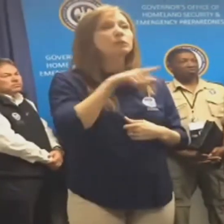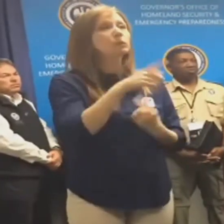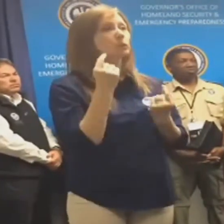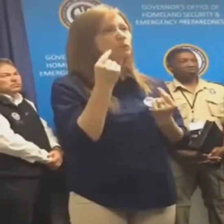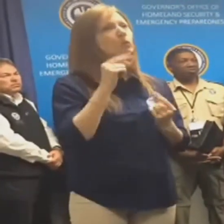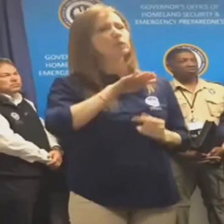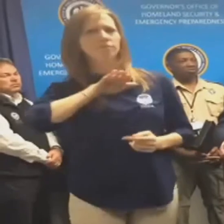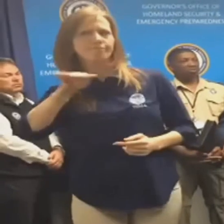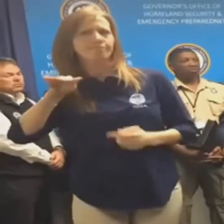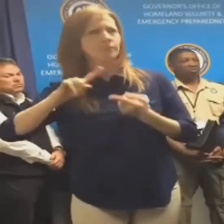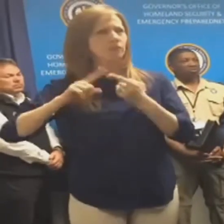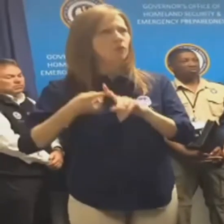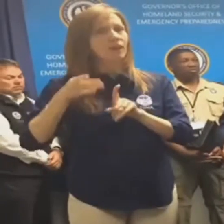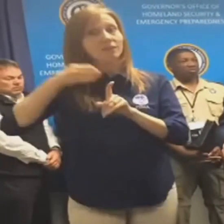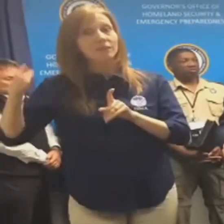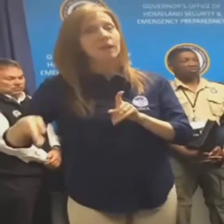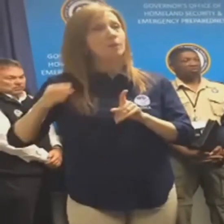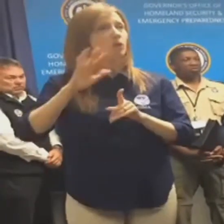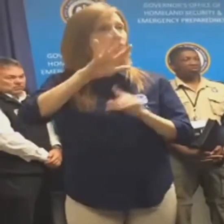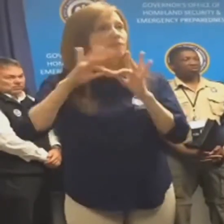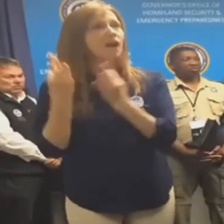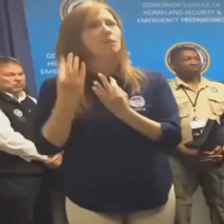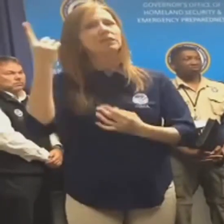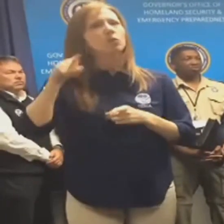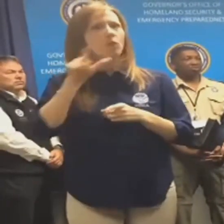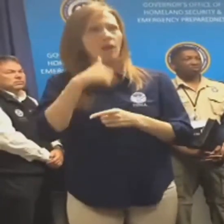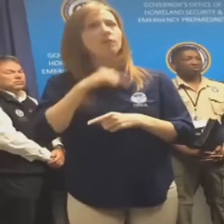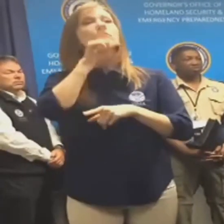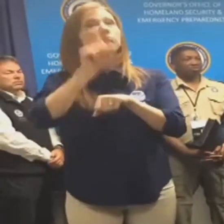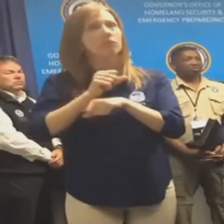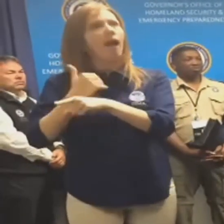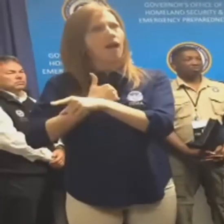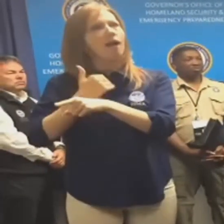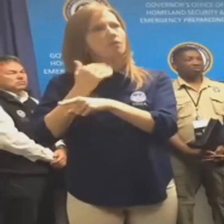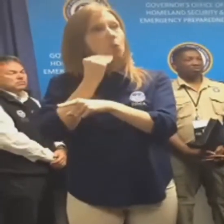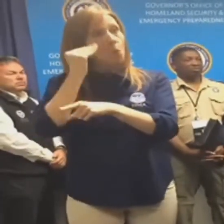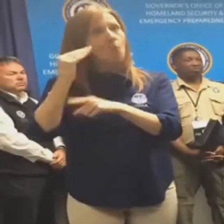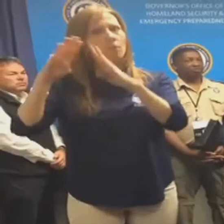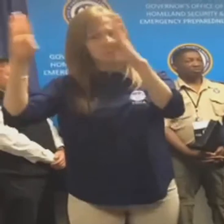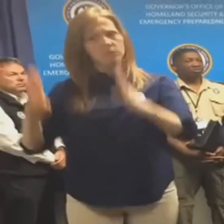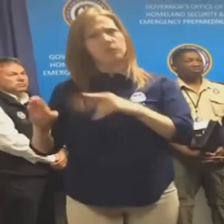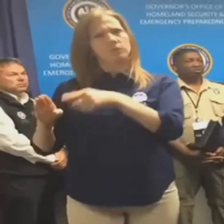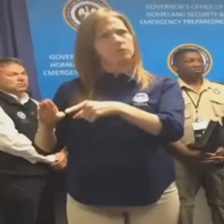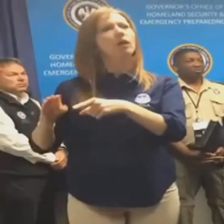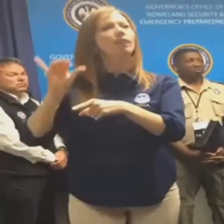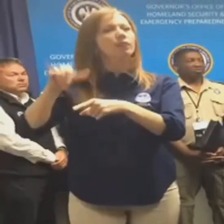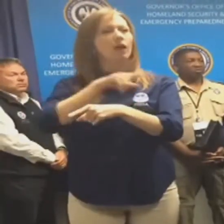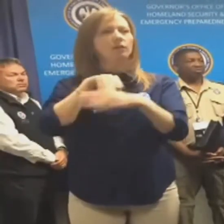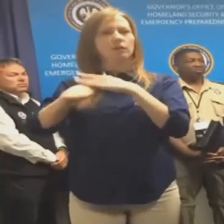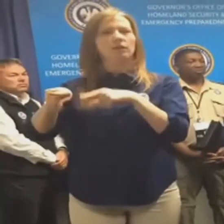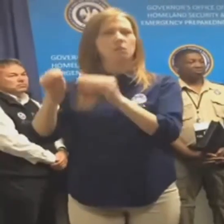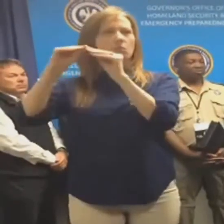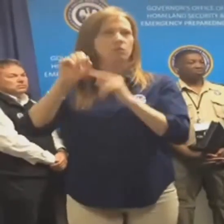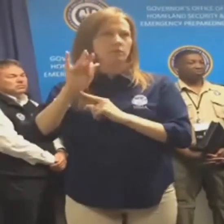ability to stay with a relative or a friend or neighbor who has a more secure, more sturdy place for you to